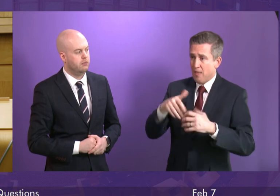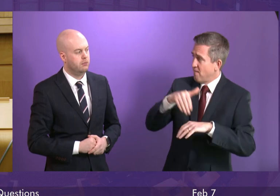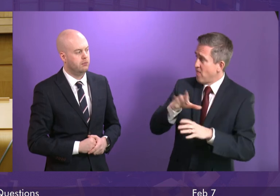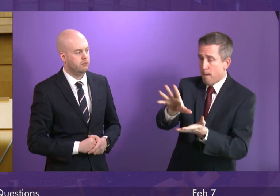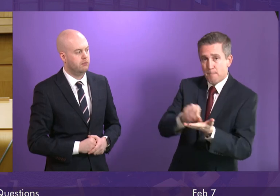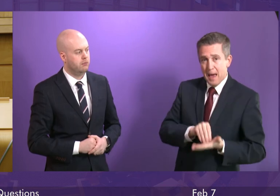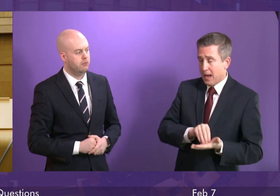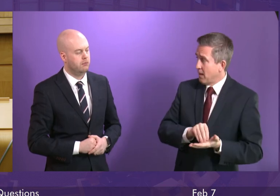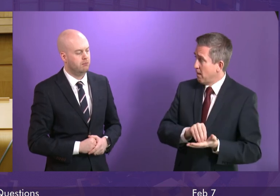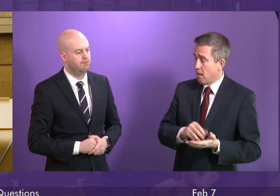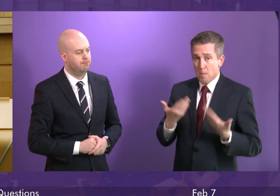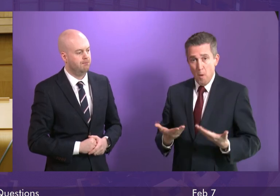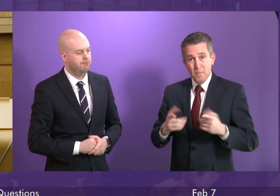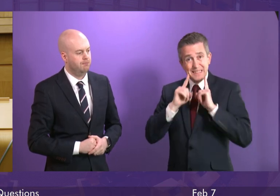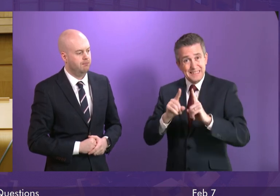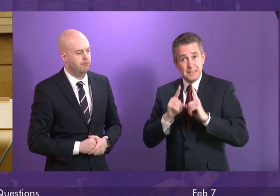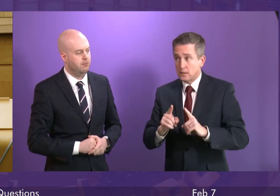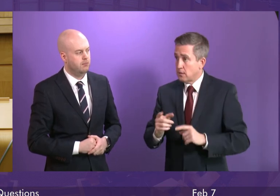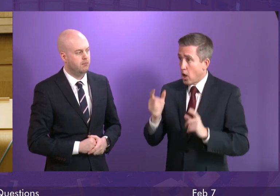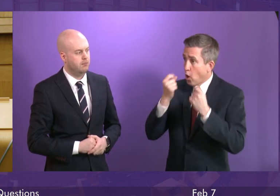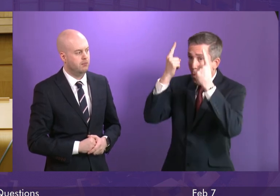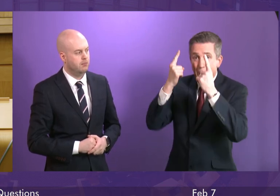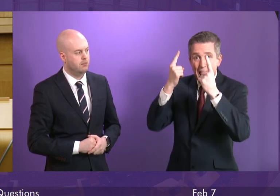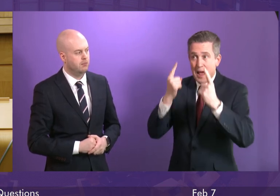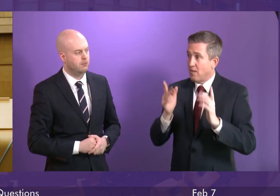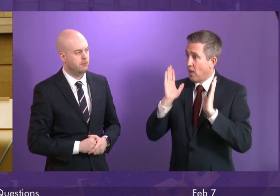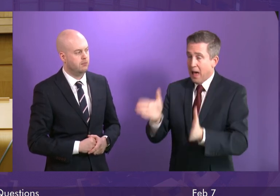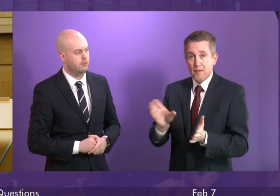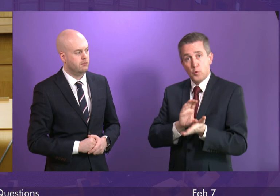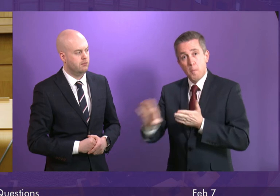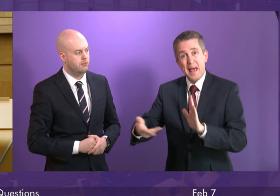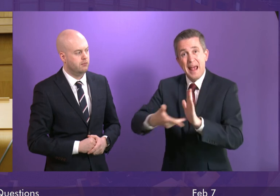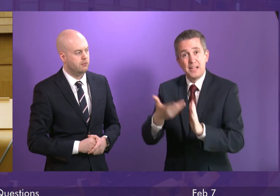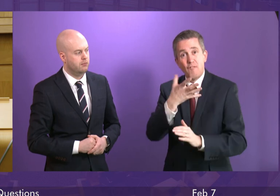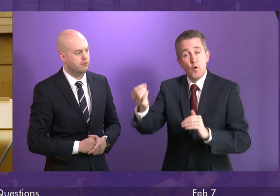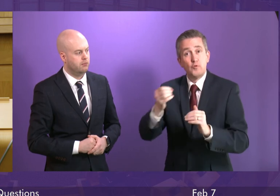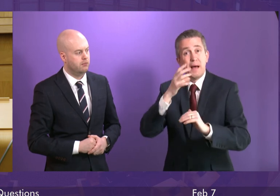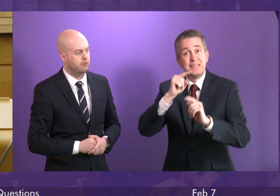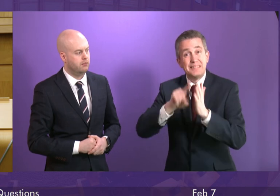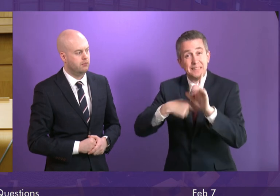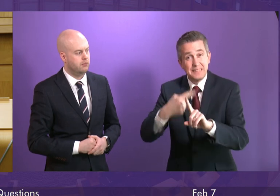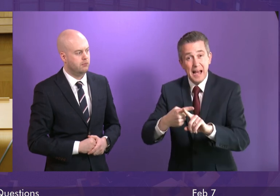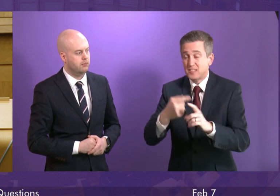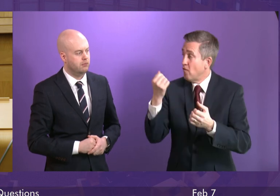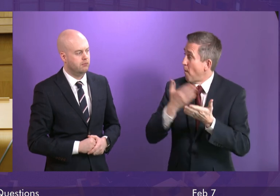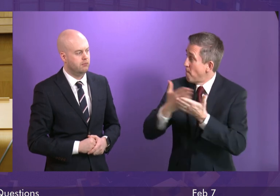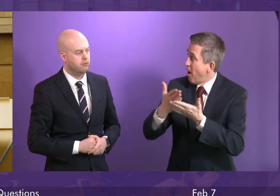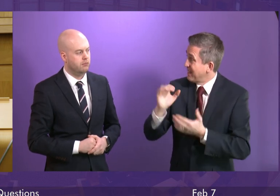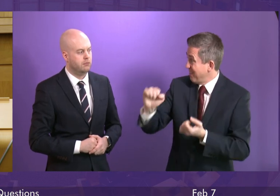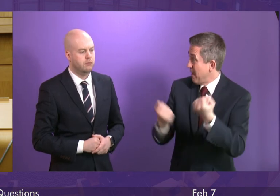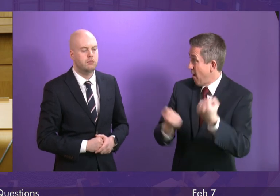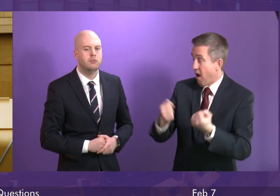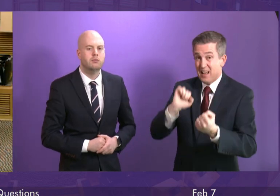do not presently know if they might be facing a £400 a year additional tax charge for parking at their places of work